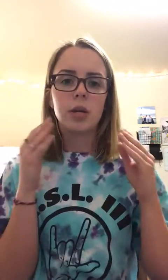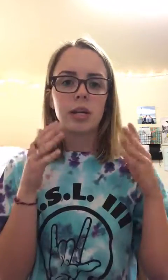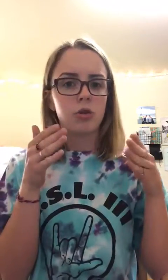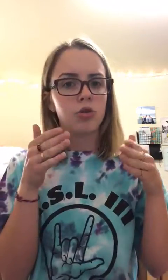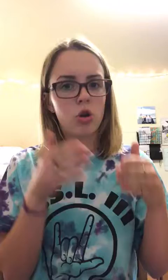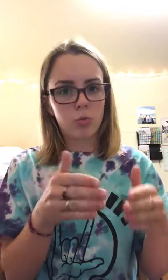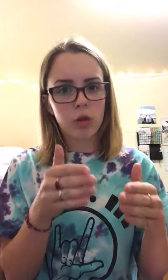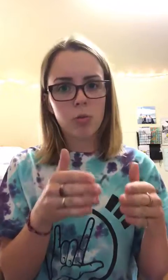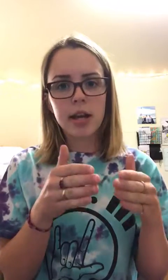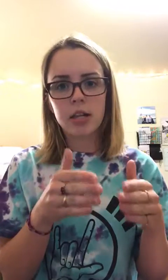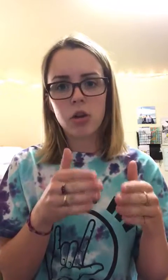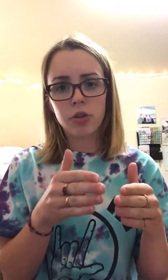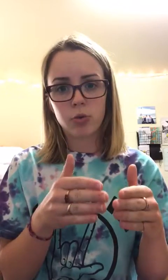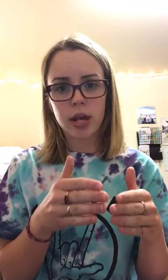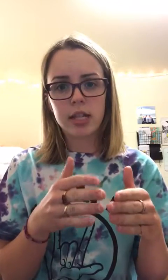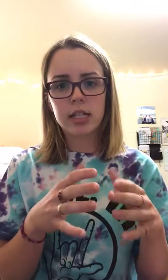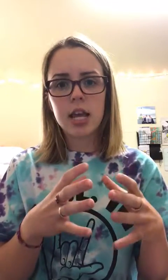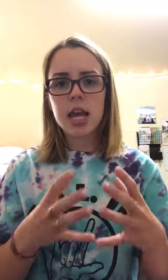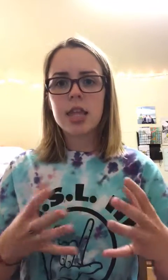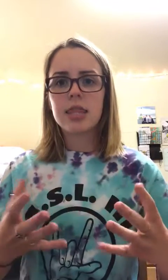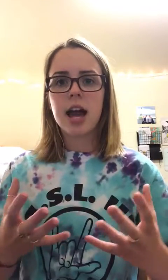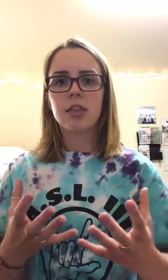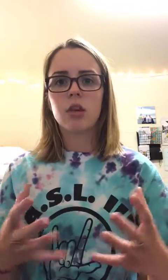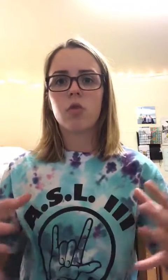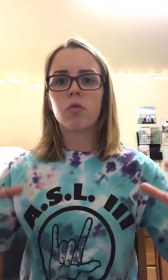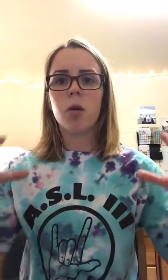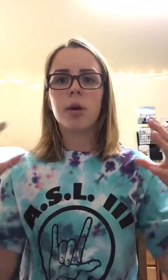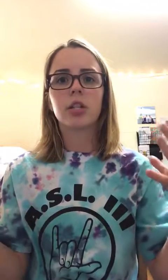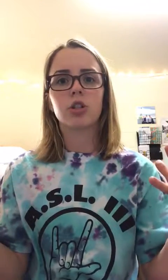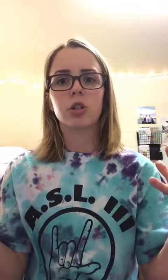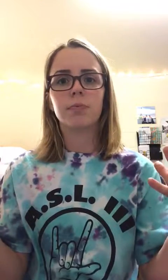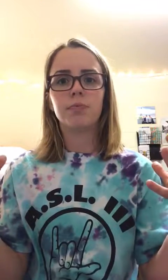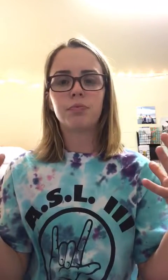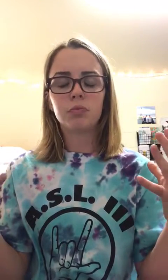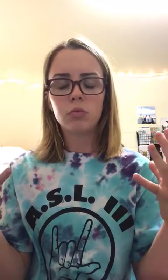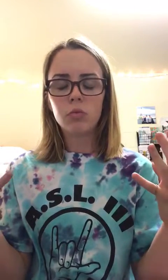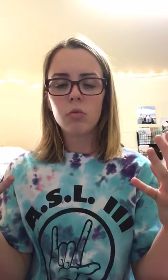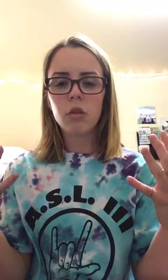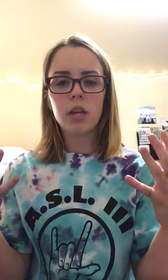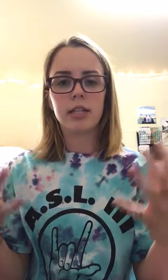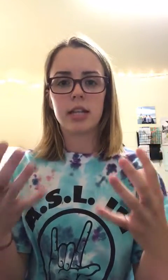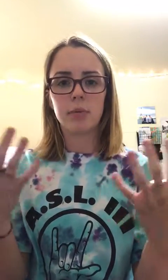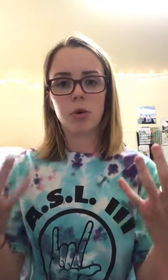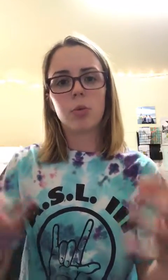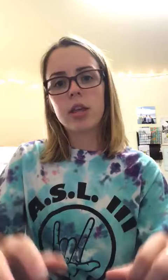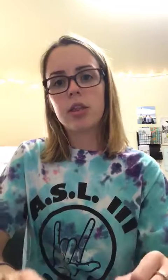because they're so narrow-minded on the grades that the overall picture is tampered with.